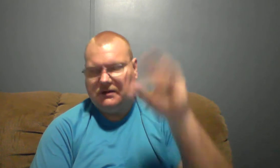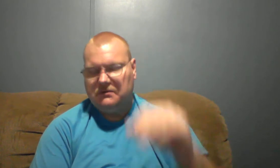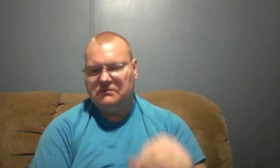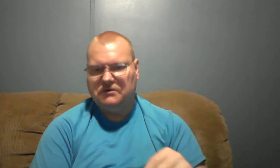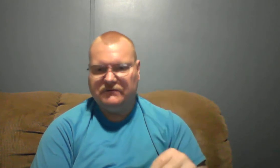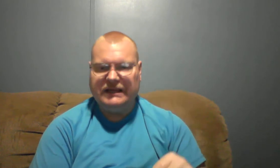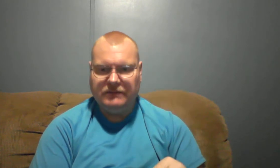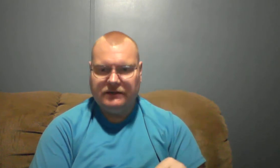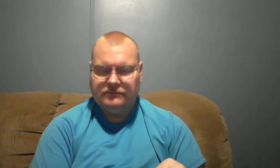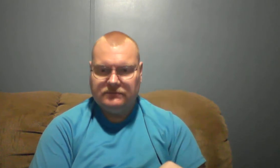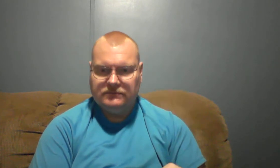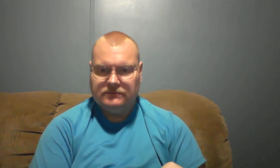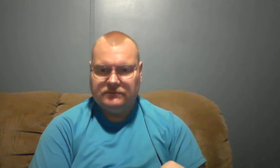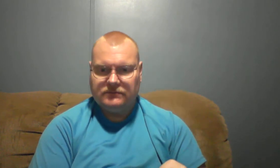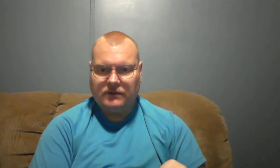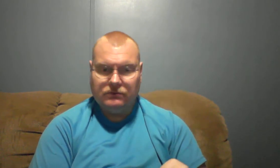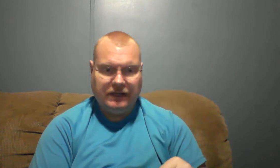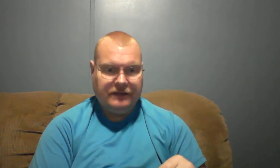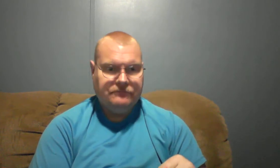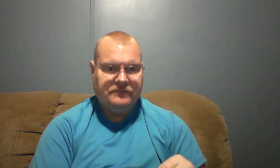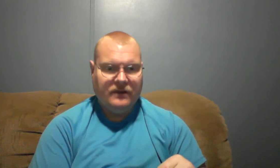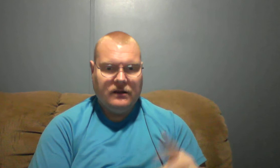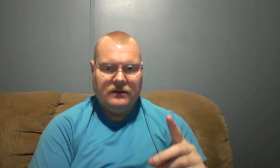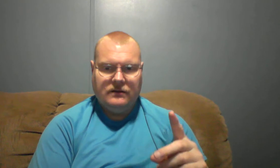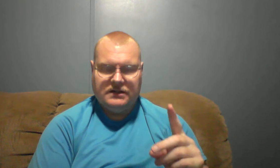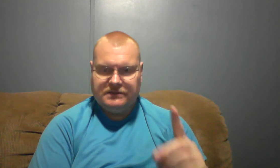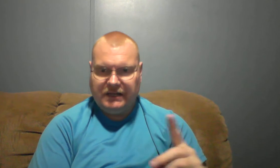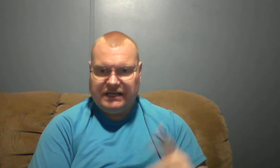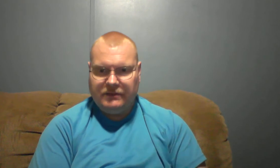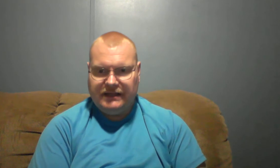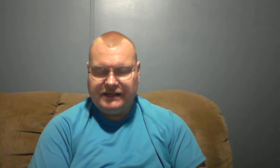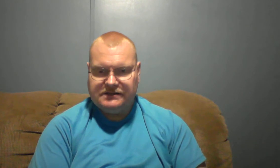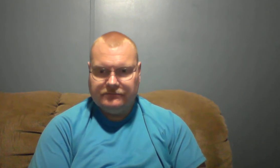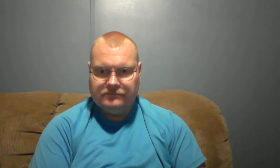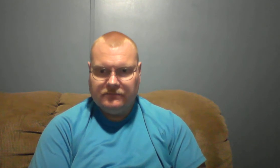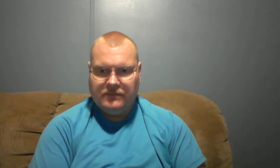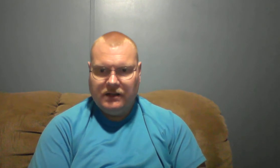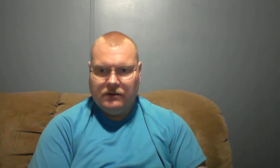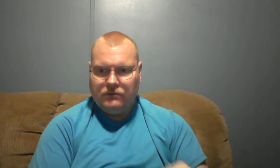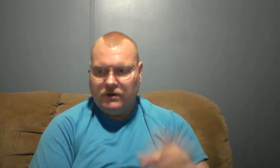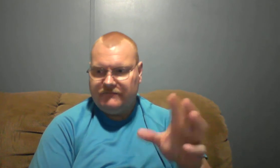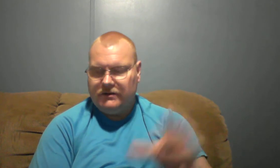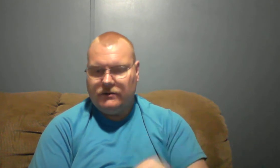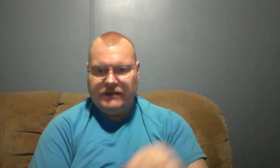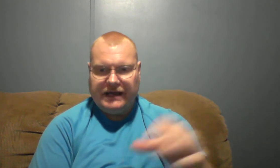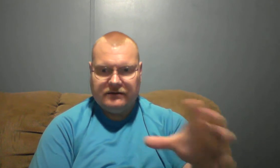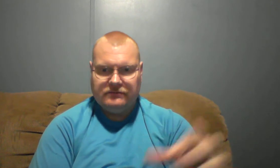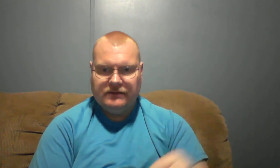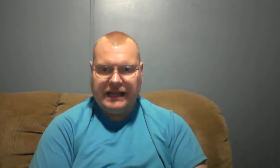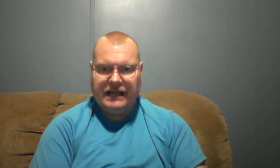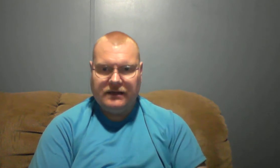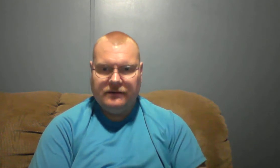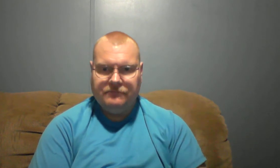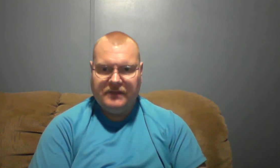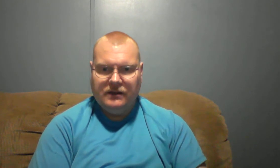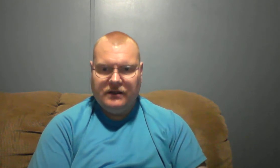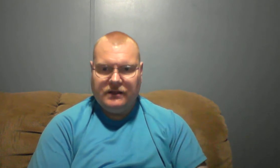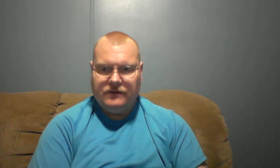Lord forgive me okay explain to me this what if you do that and you